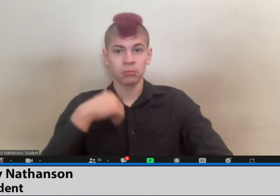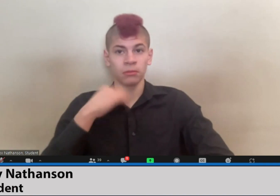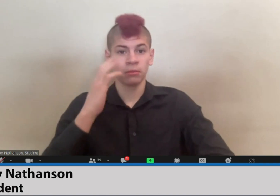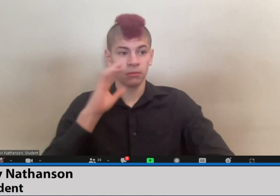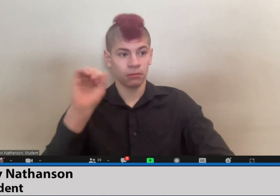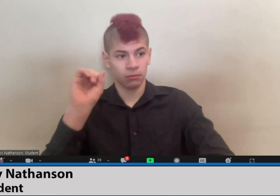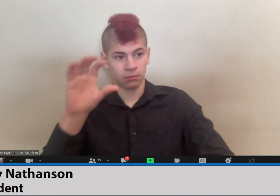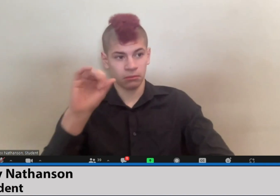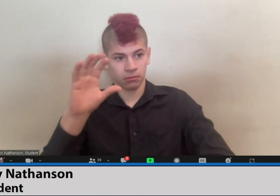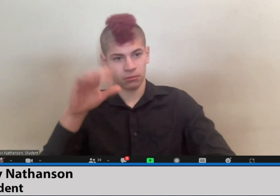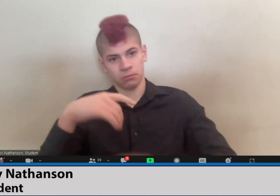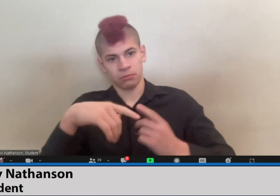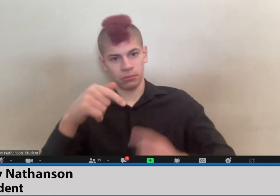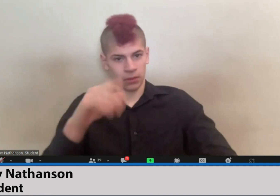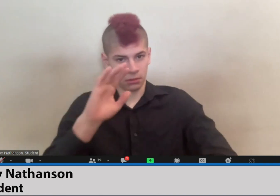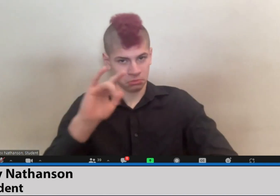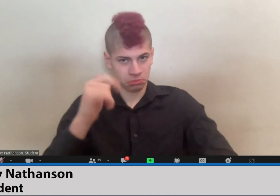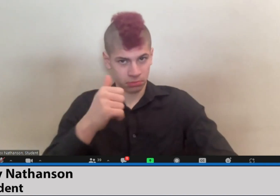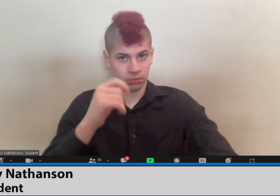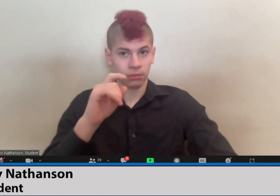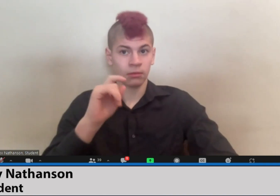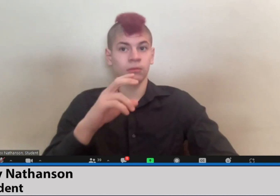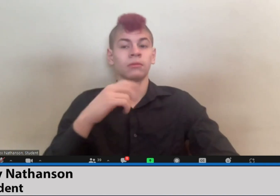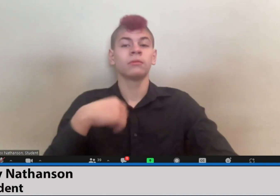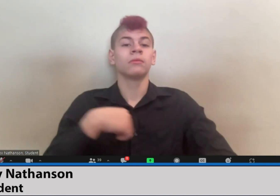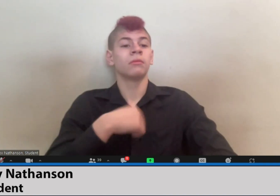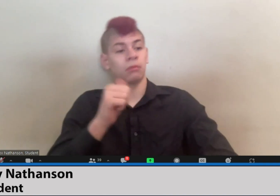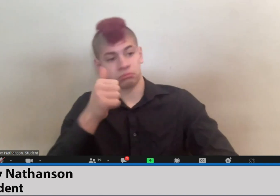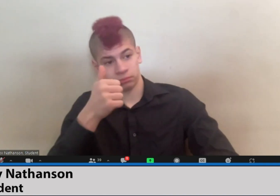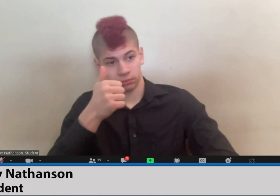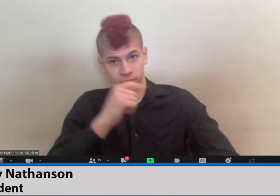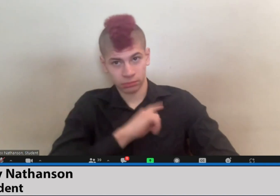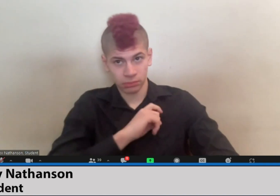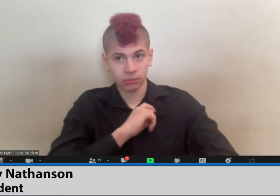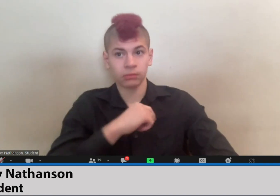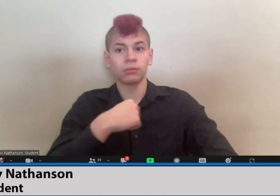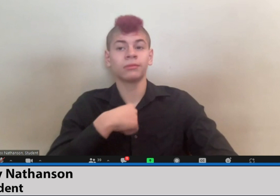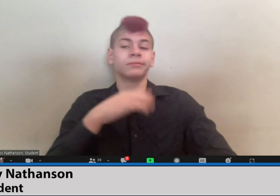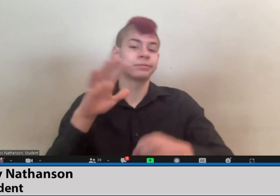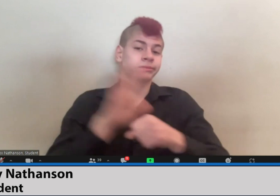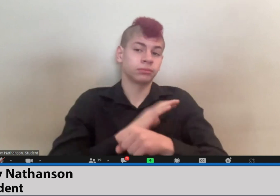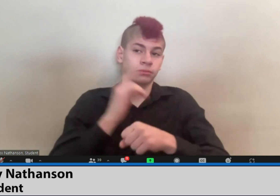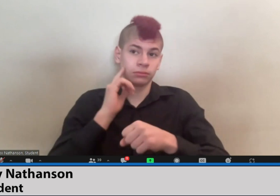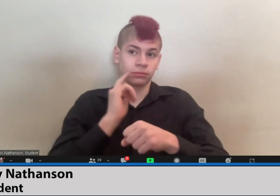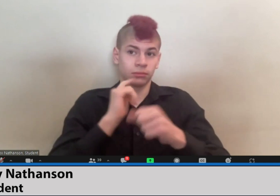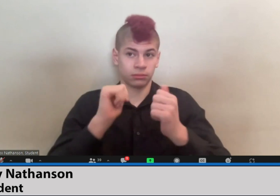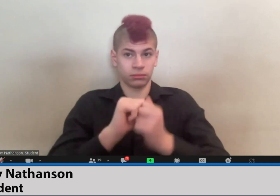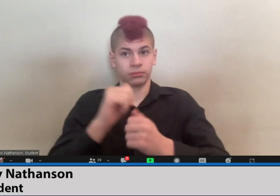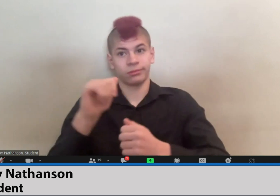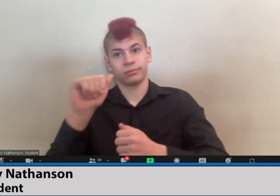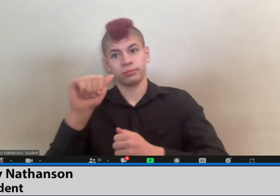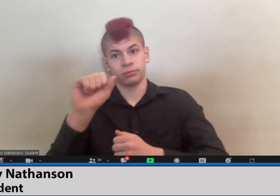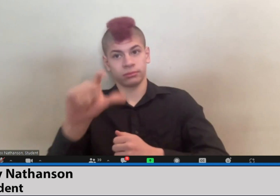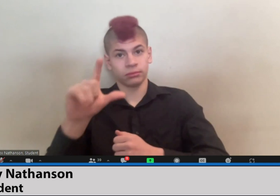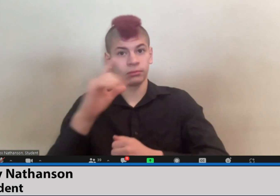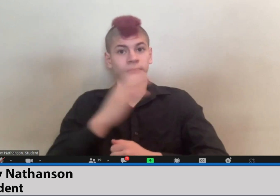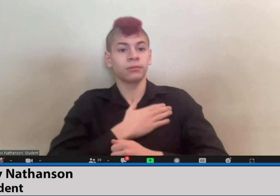My name is Dove Nathanson and I am a 10th grader. I'm